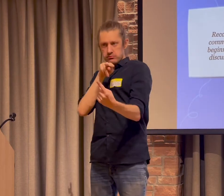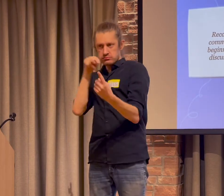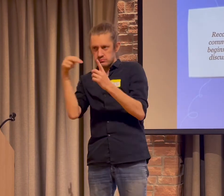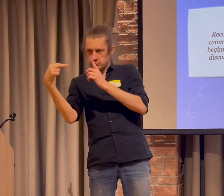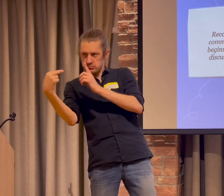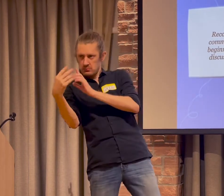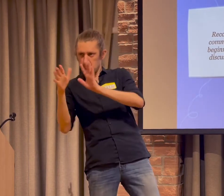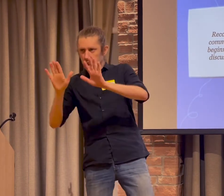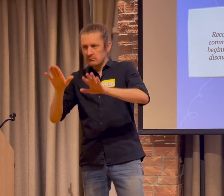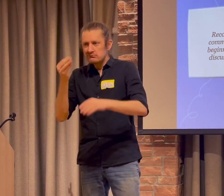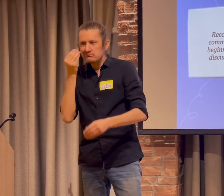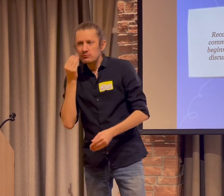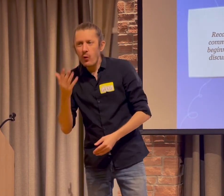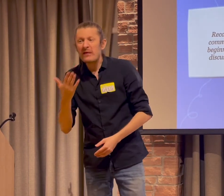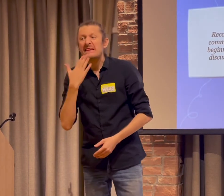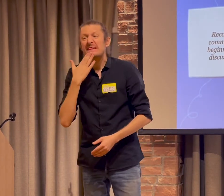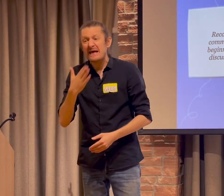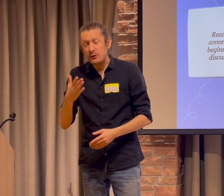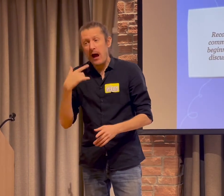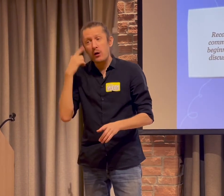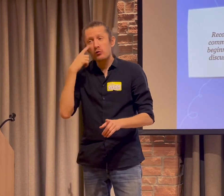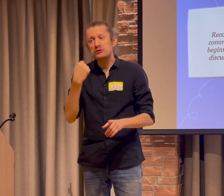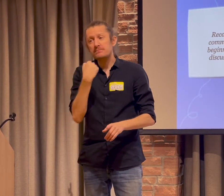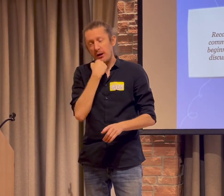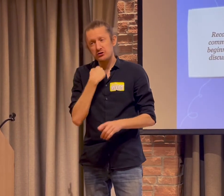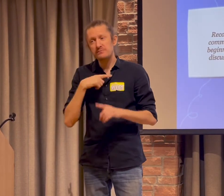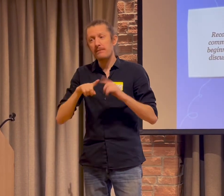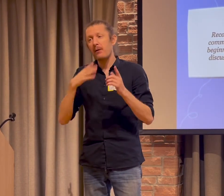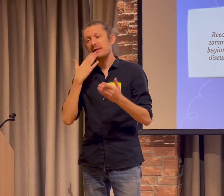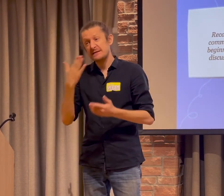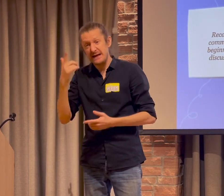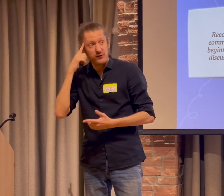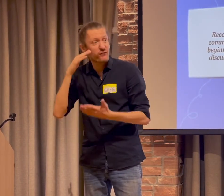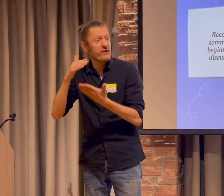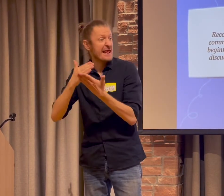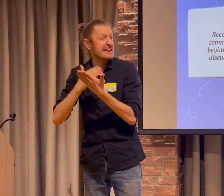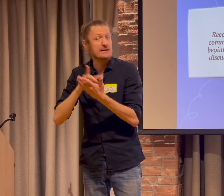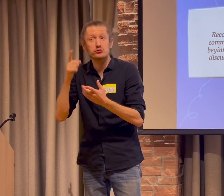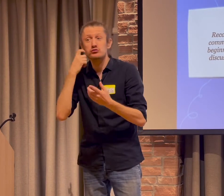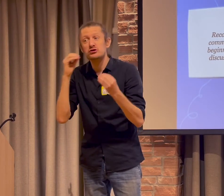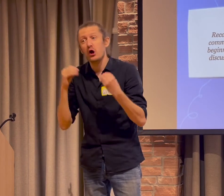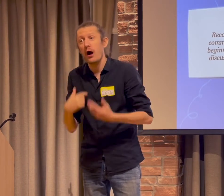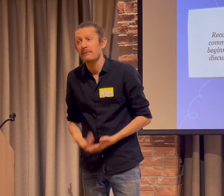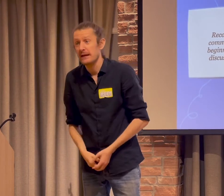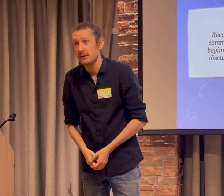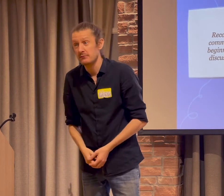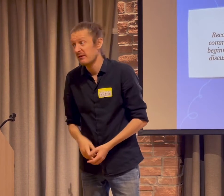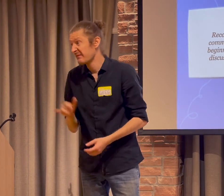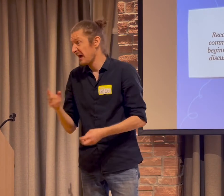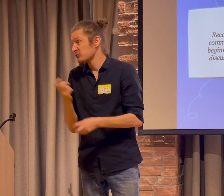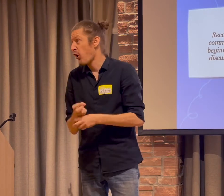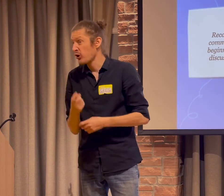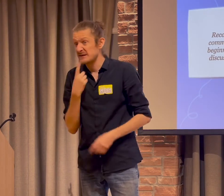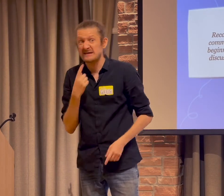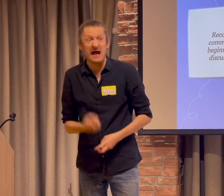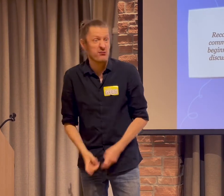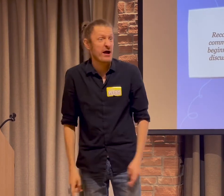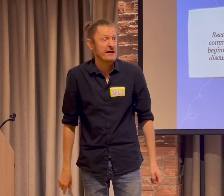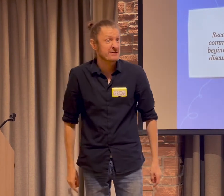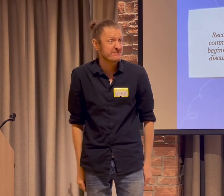what's the best way to see another person's perspective when you're upset. For example, like, thank you